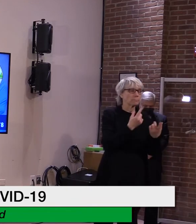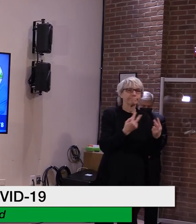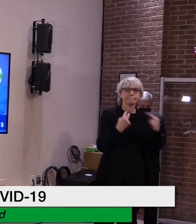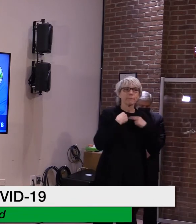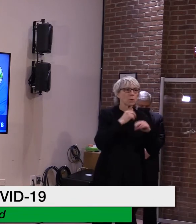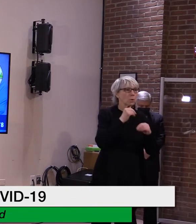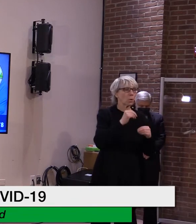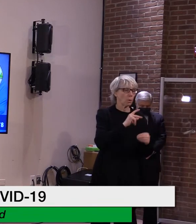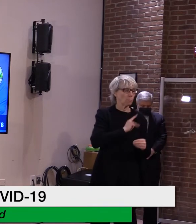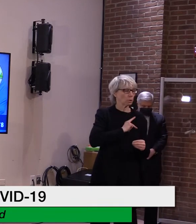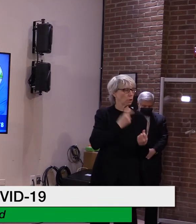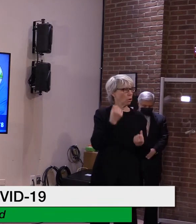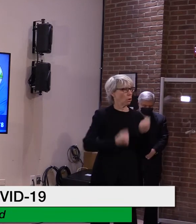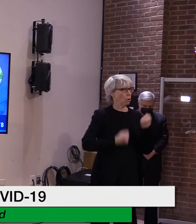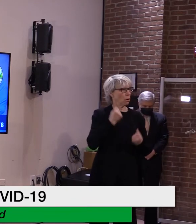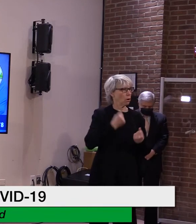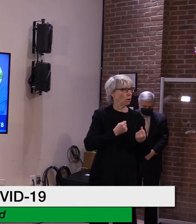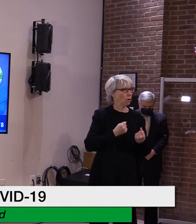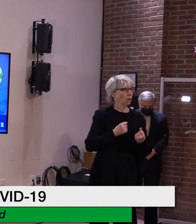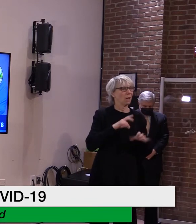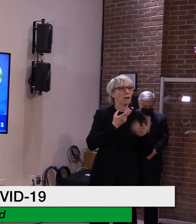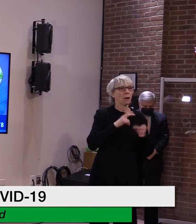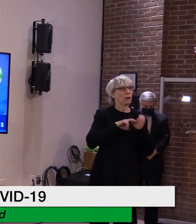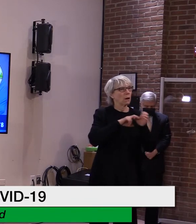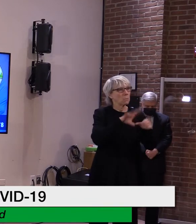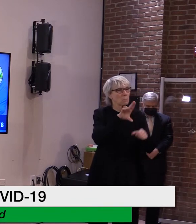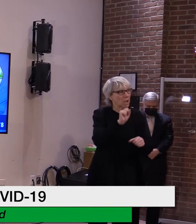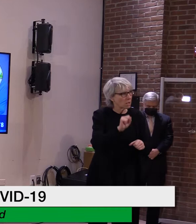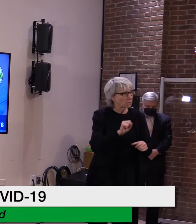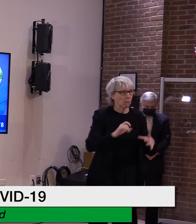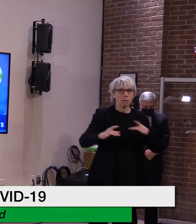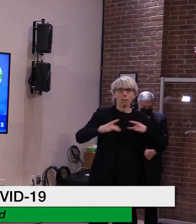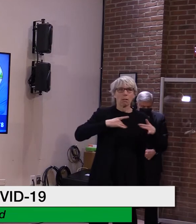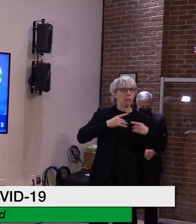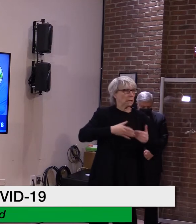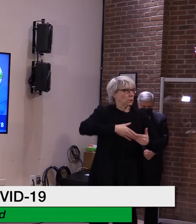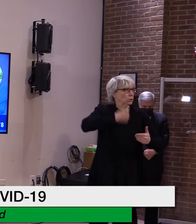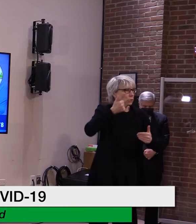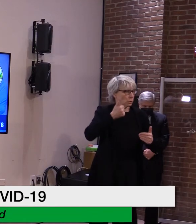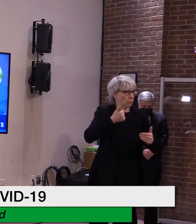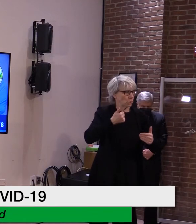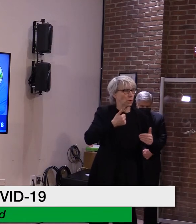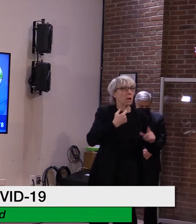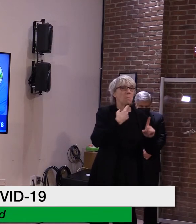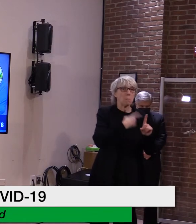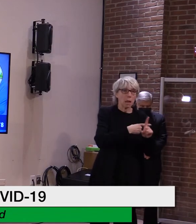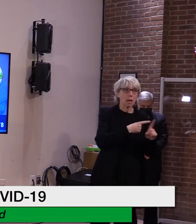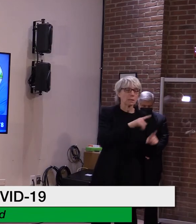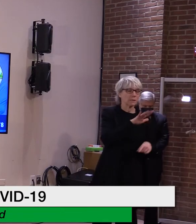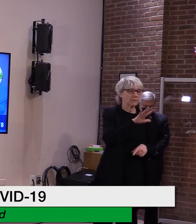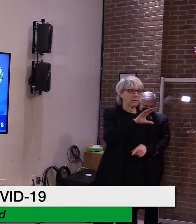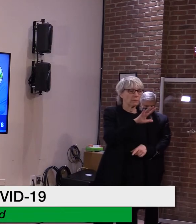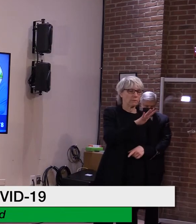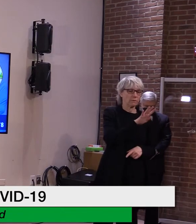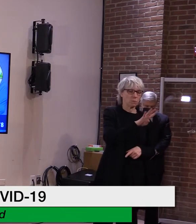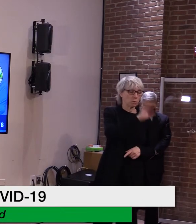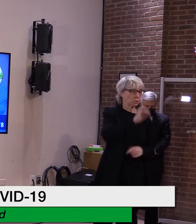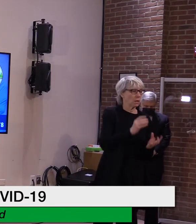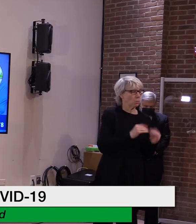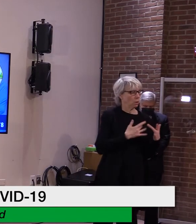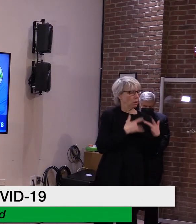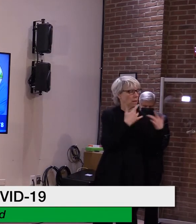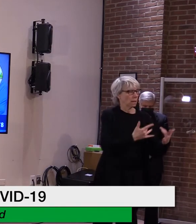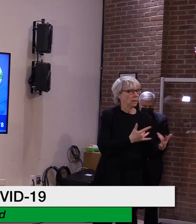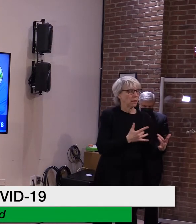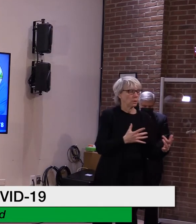They are also more likely, 54%, to be part of an outbreak than white, non-Hispanic Vermonters,